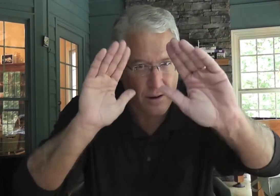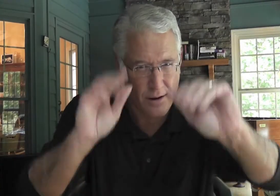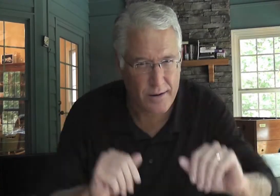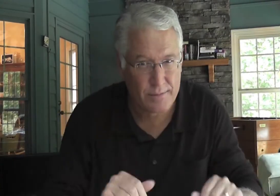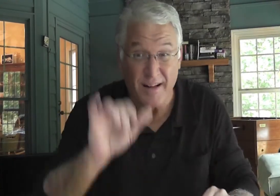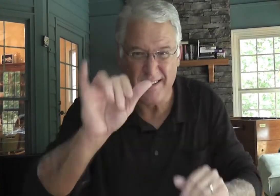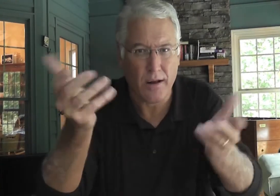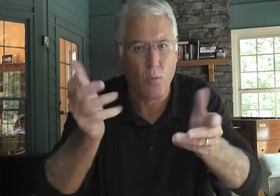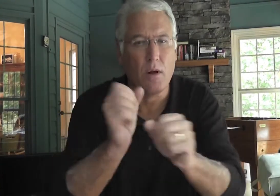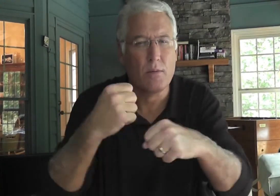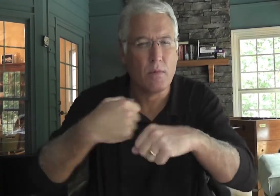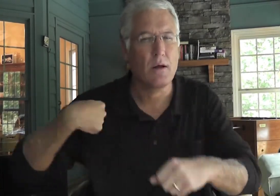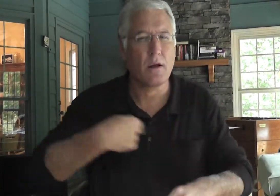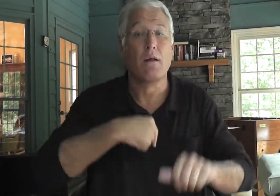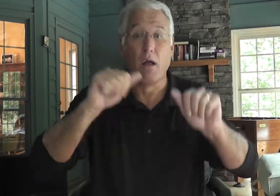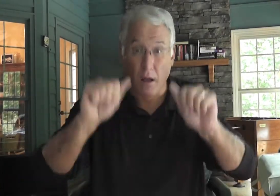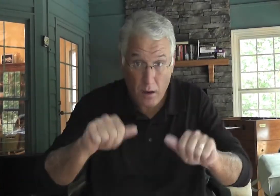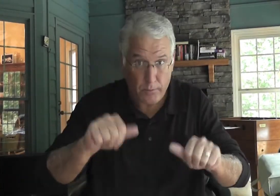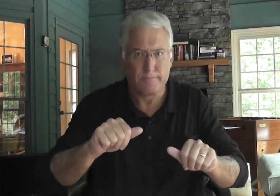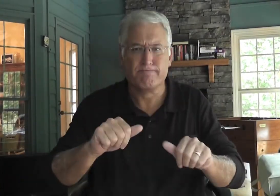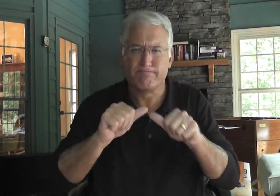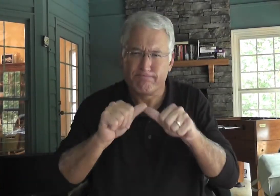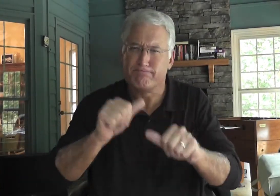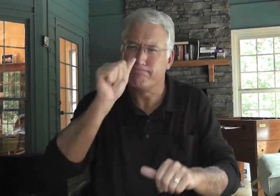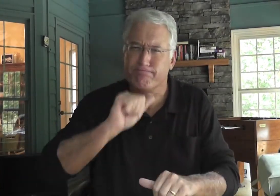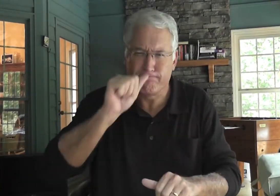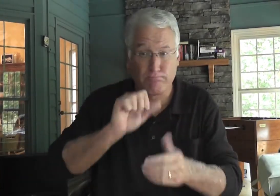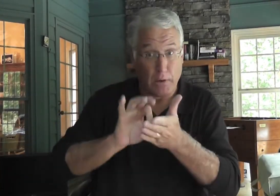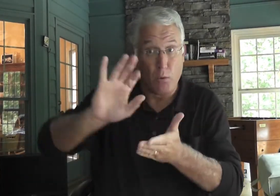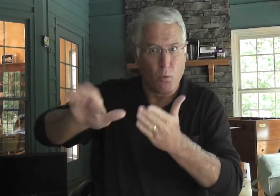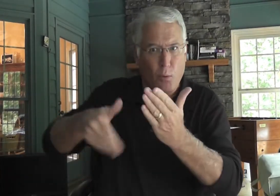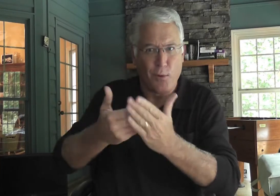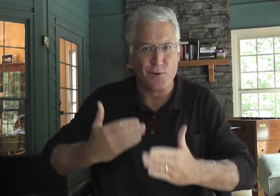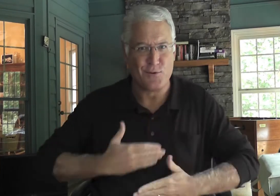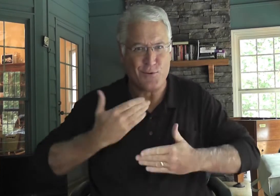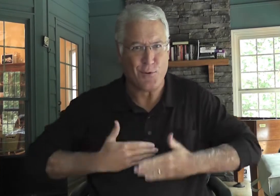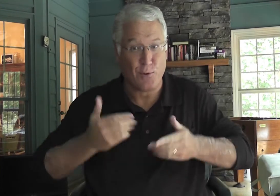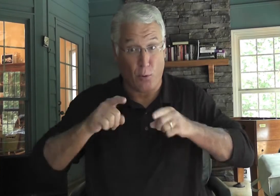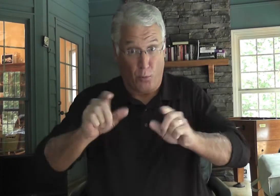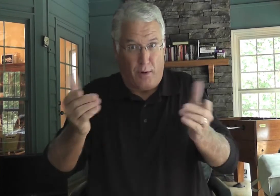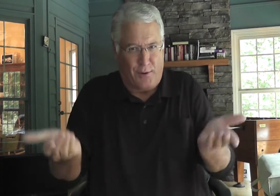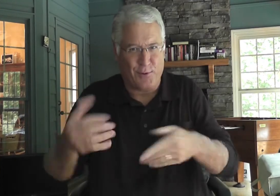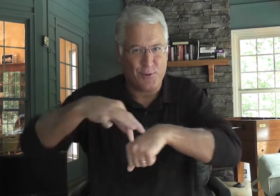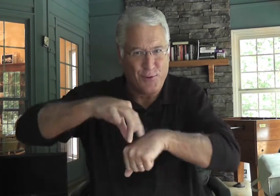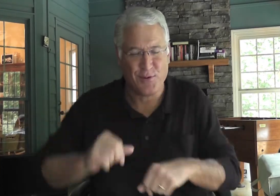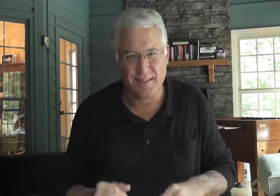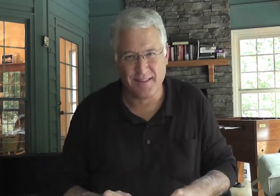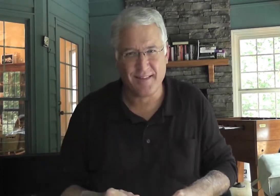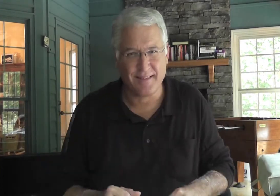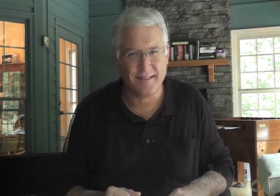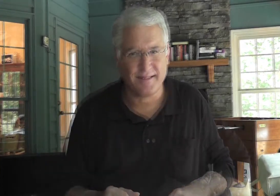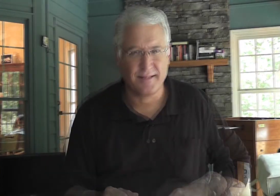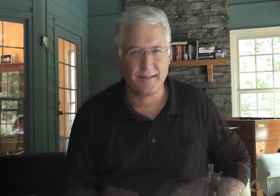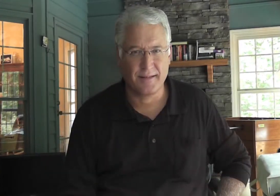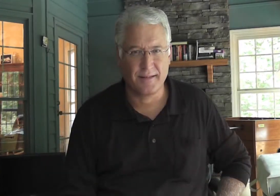Now, this hope. Yes, we can have it. We can endure it. We can be joyful here on this earth.